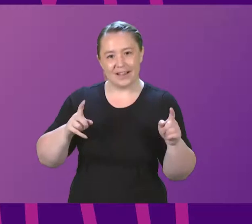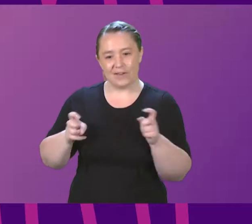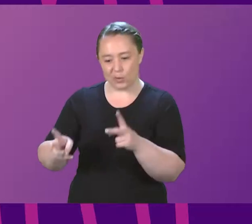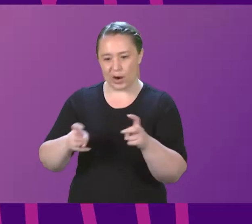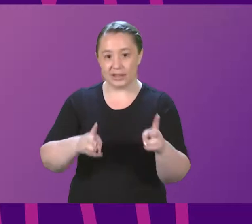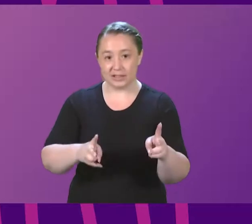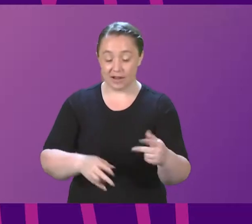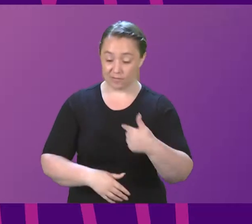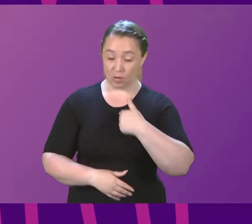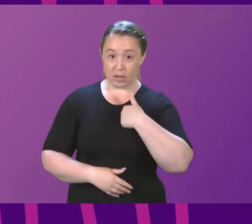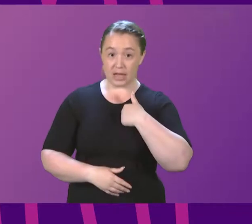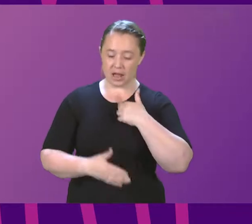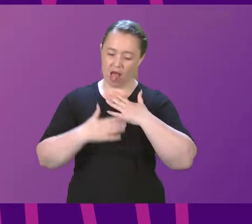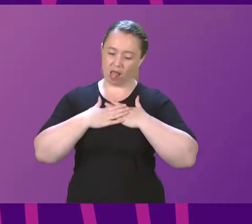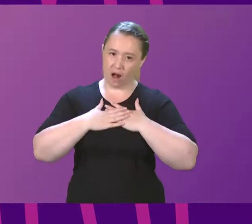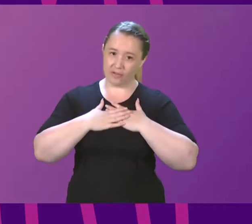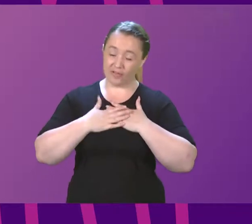always the right approach.